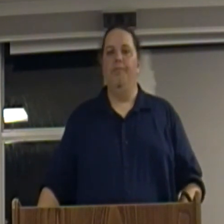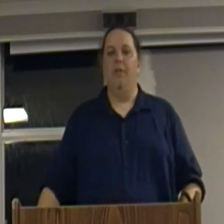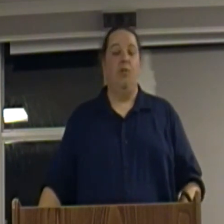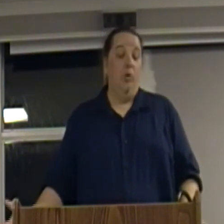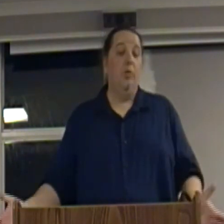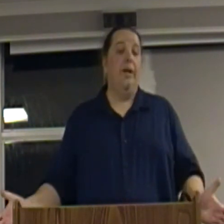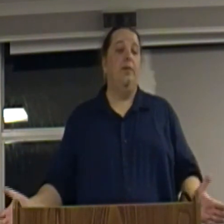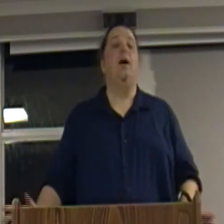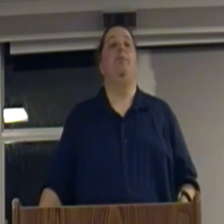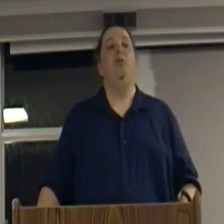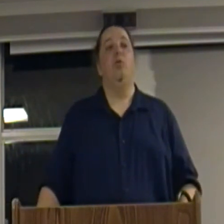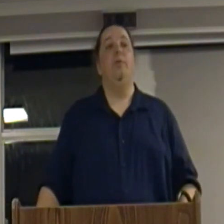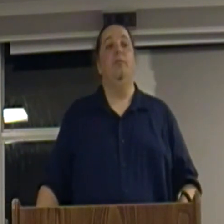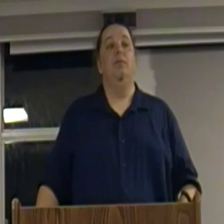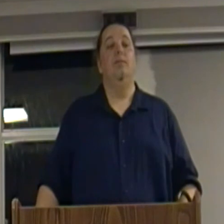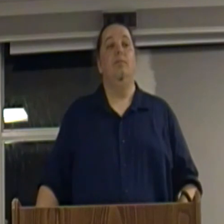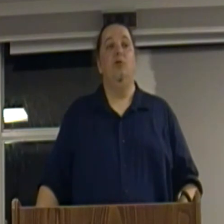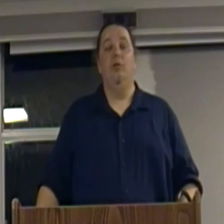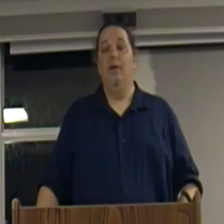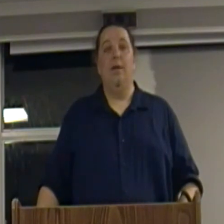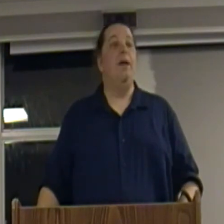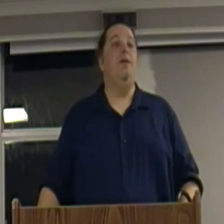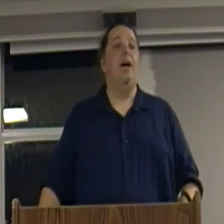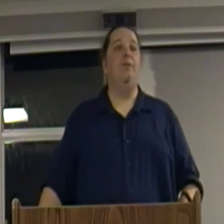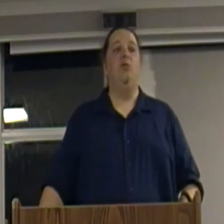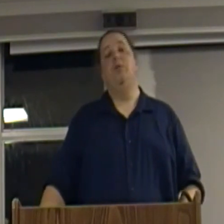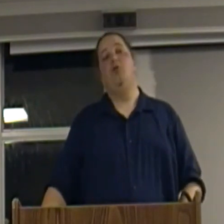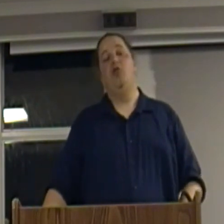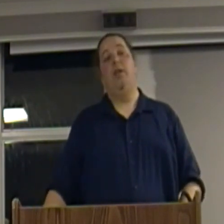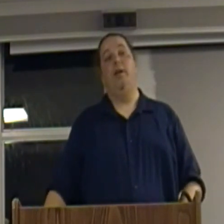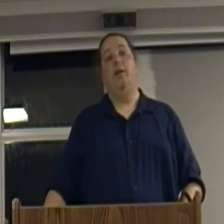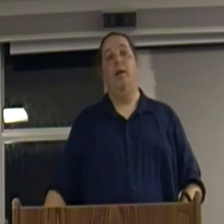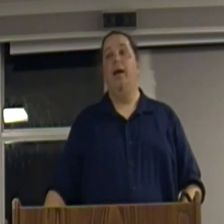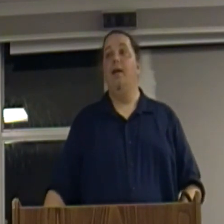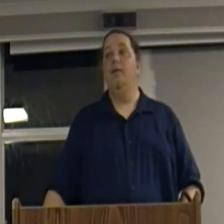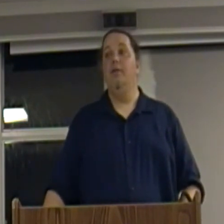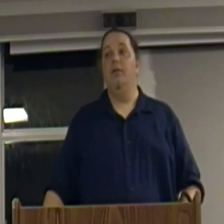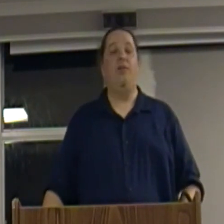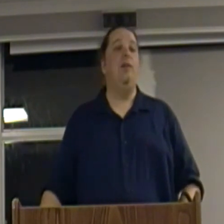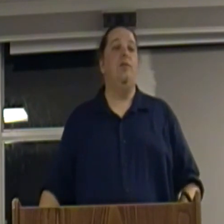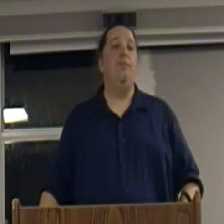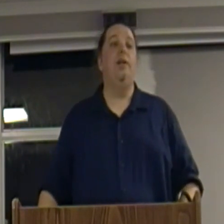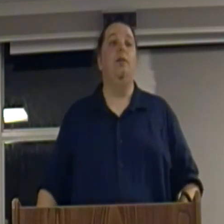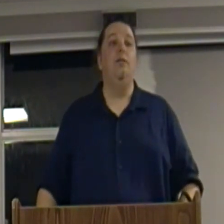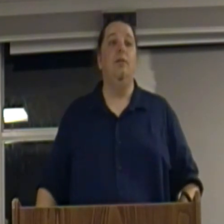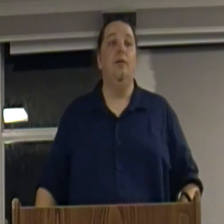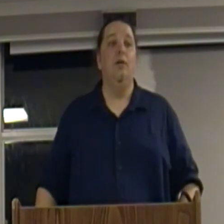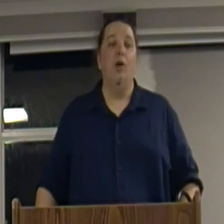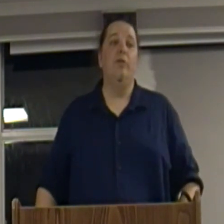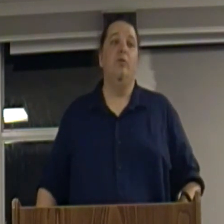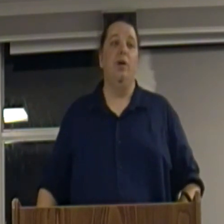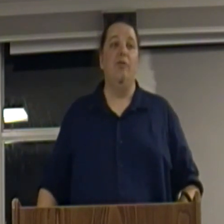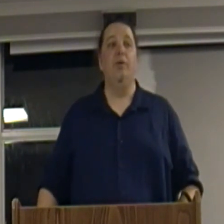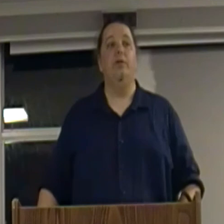they said we will make the economy scream they made the economy scream in Chile and the state stepped in over through their government